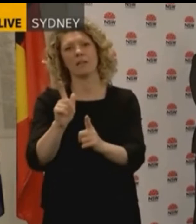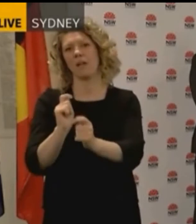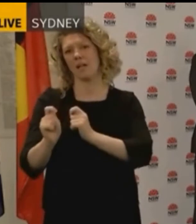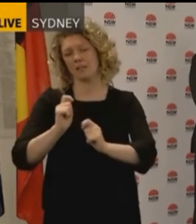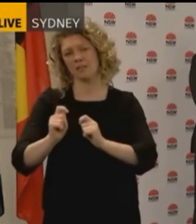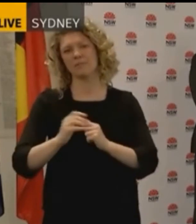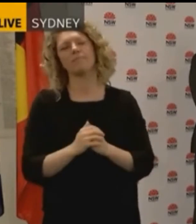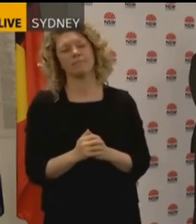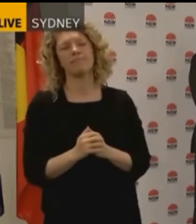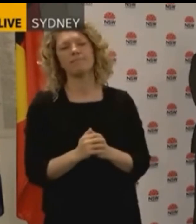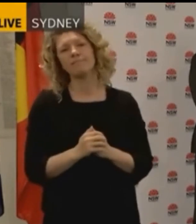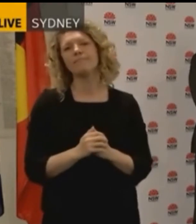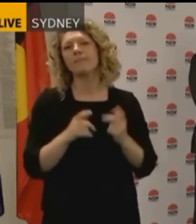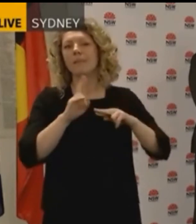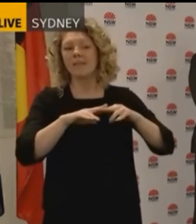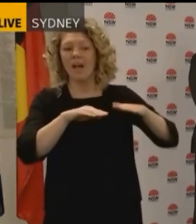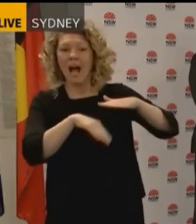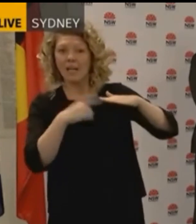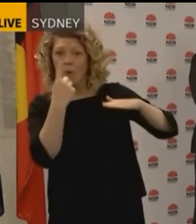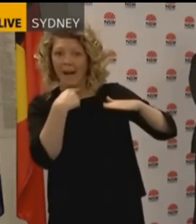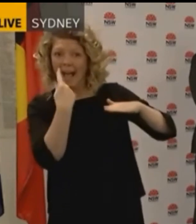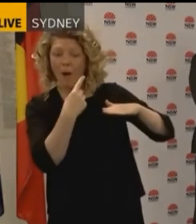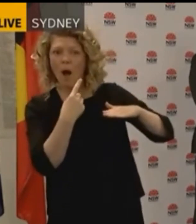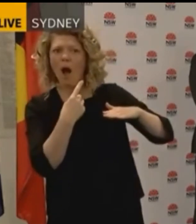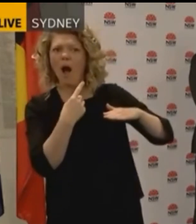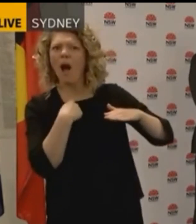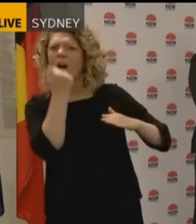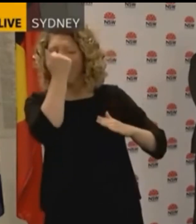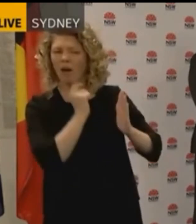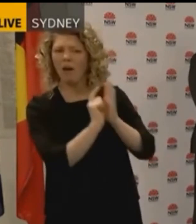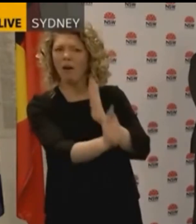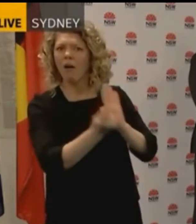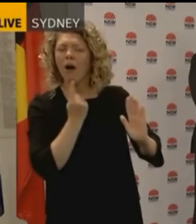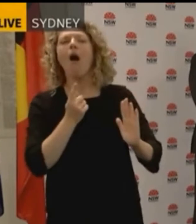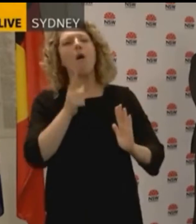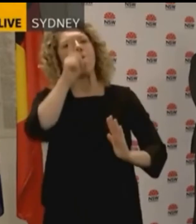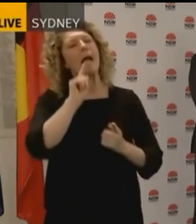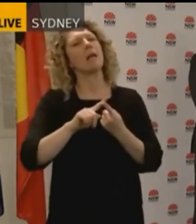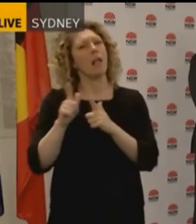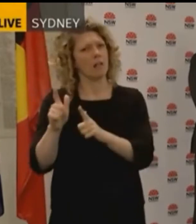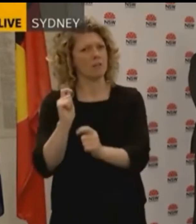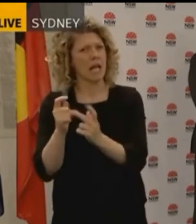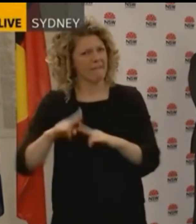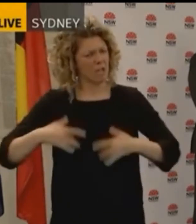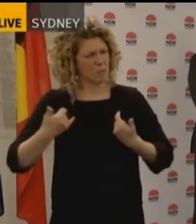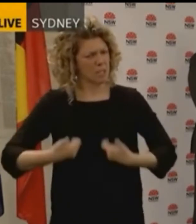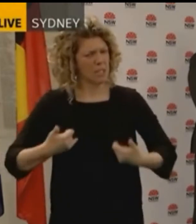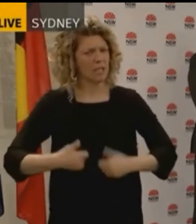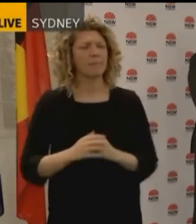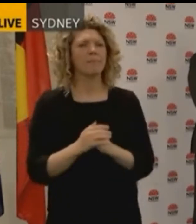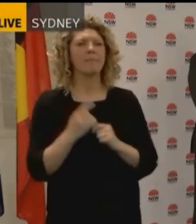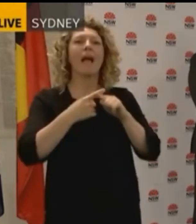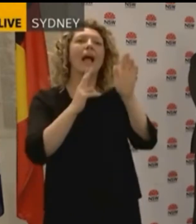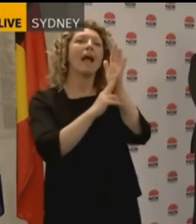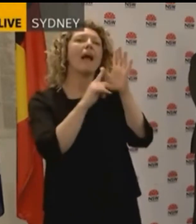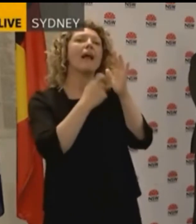hour during this time are considered casual contacts and must be tested should they have any symptoms at all. And Norelland Town Centre on